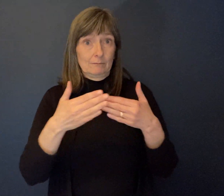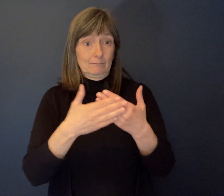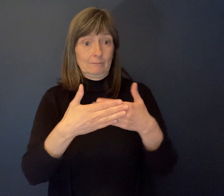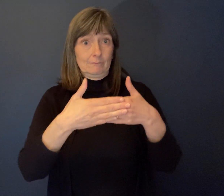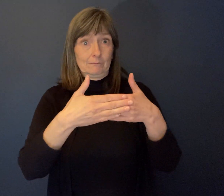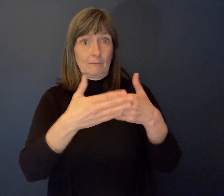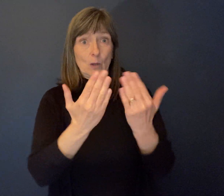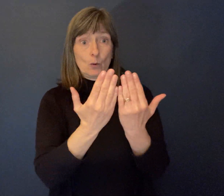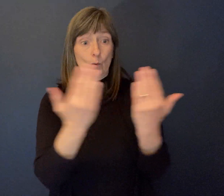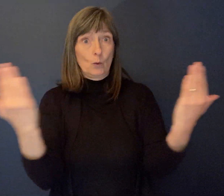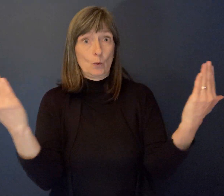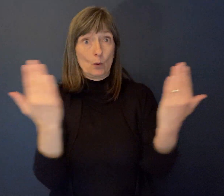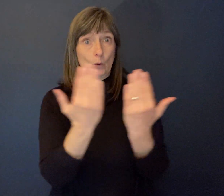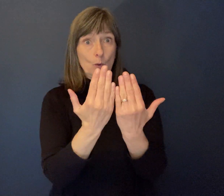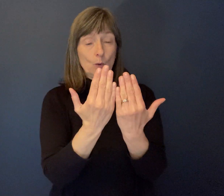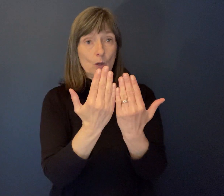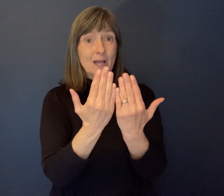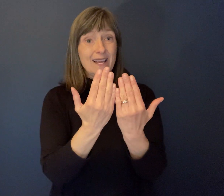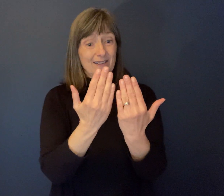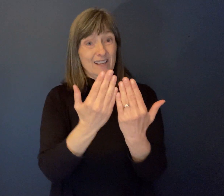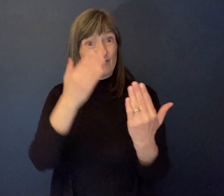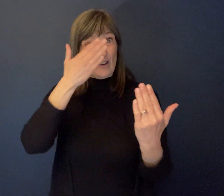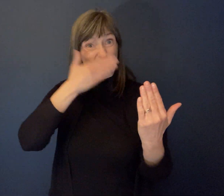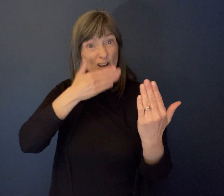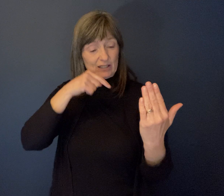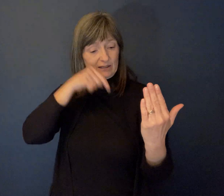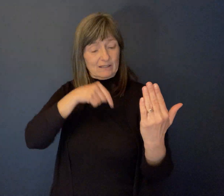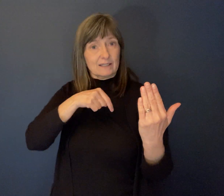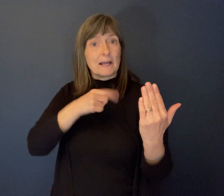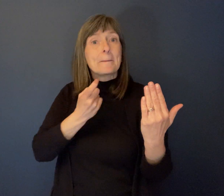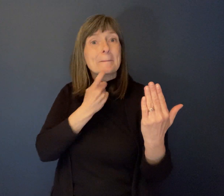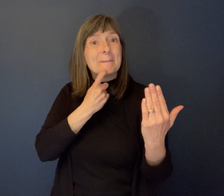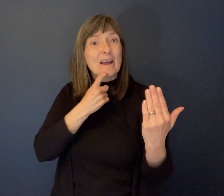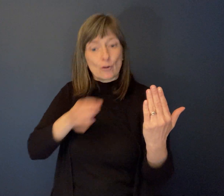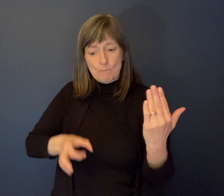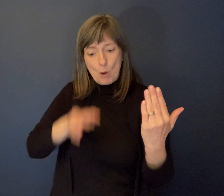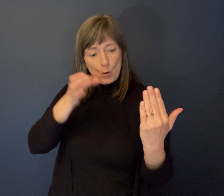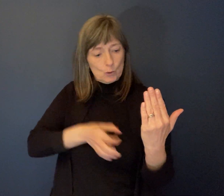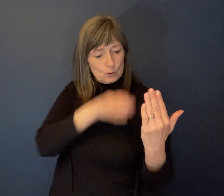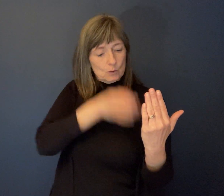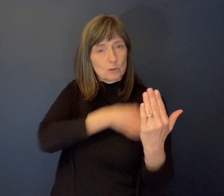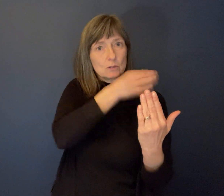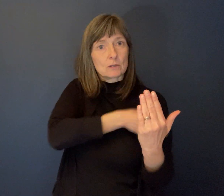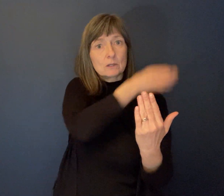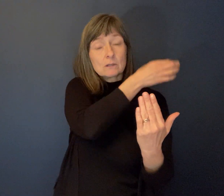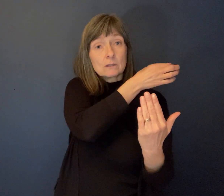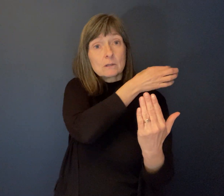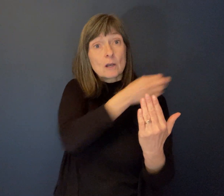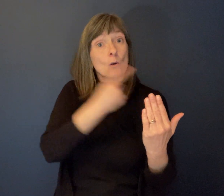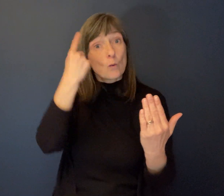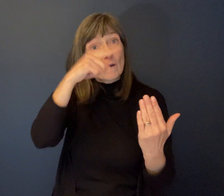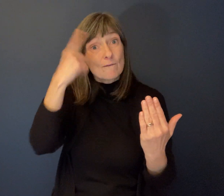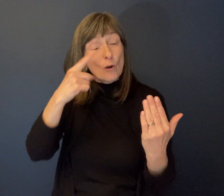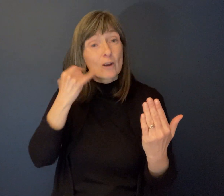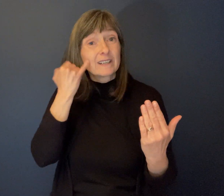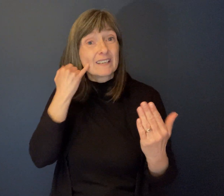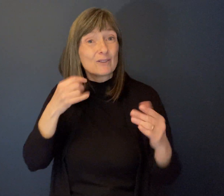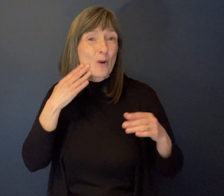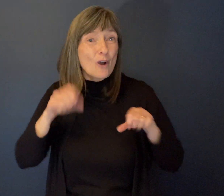covers their entryway. So what they're trying to do is prevent shoppers from leaving with shopping carts, but